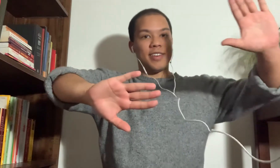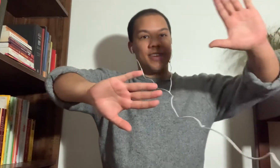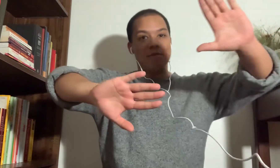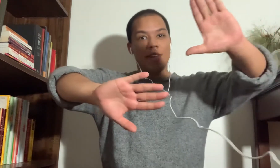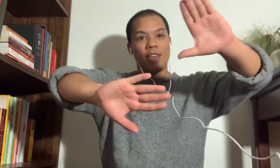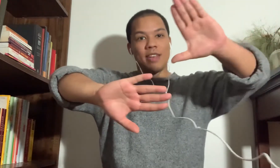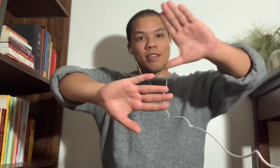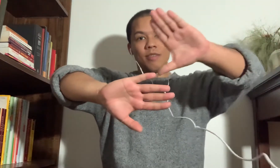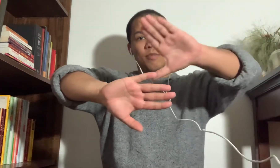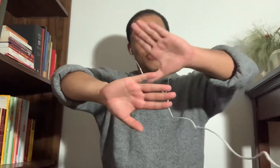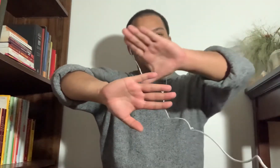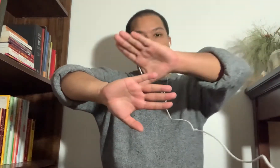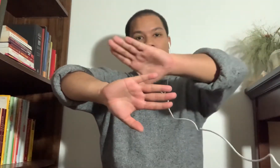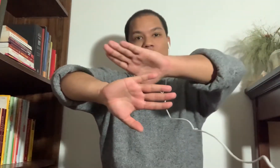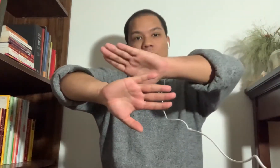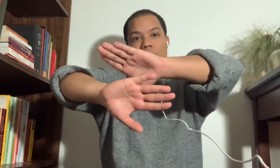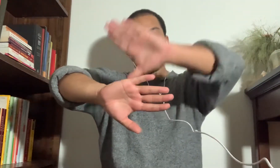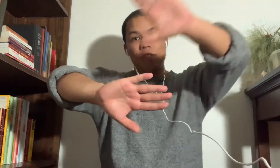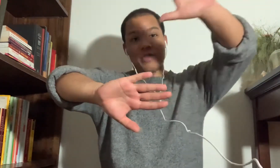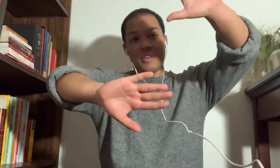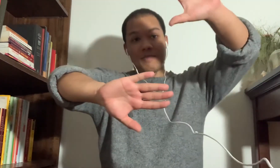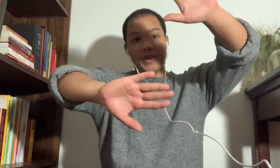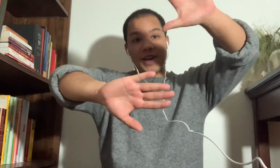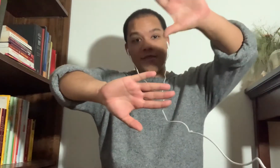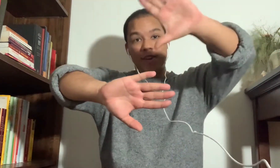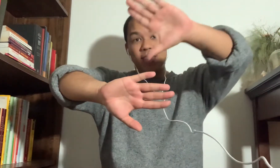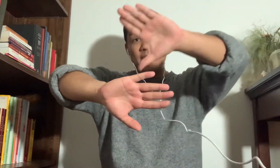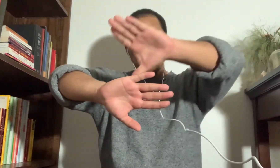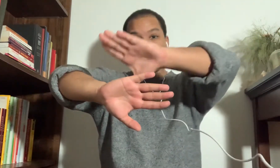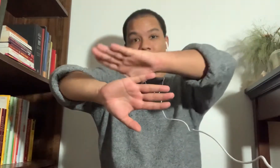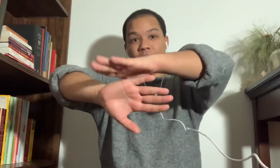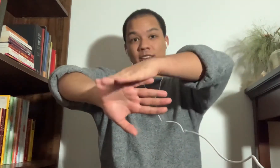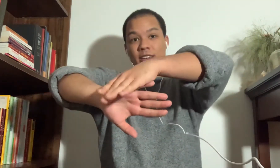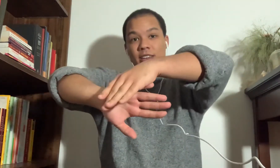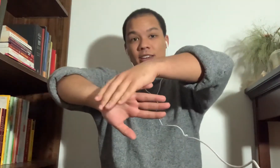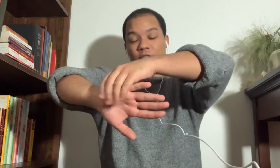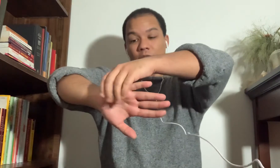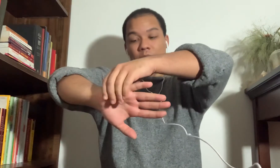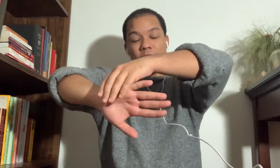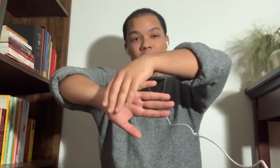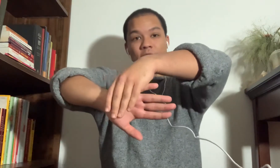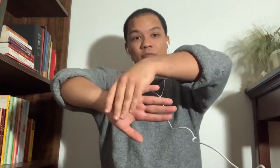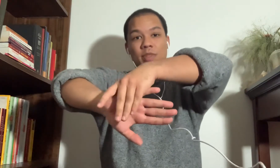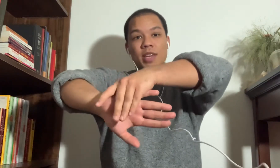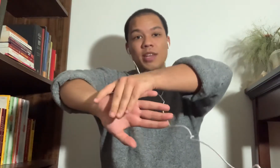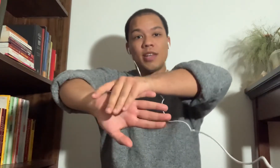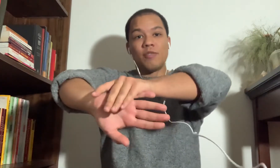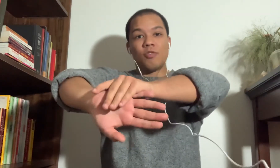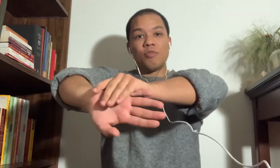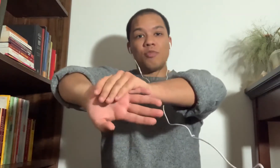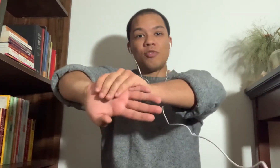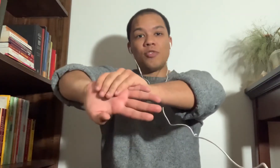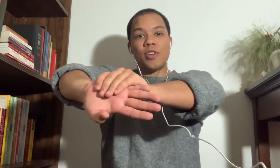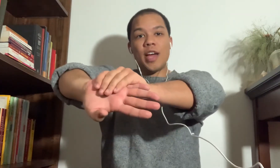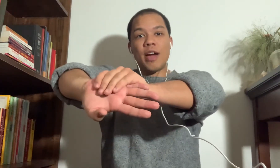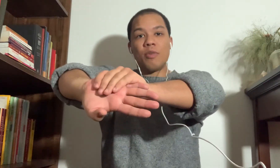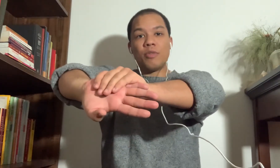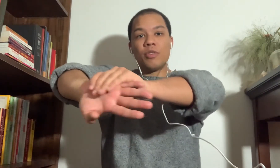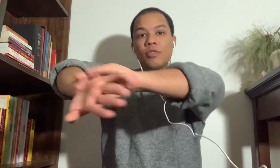My hand comes over. Thumb down again. I grab that knife blade and I just push out. So